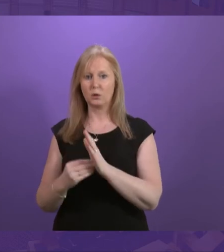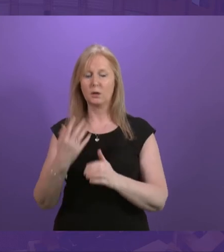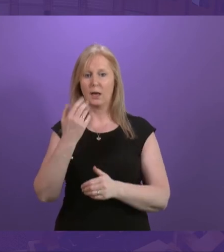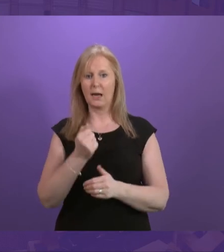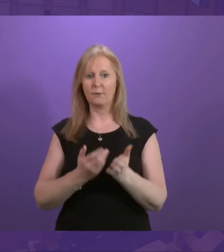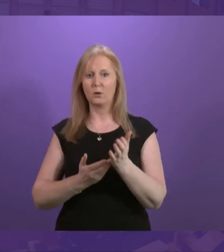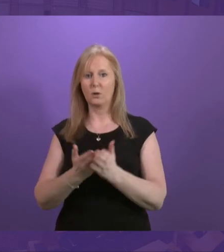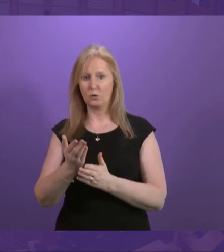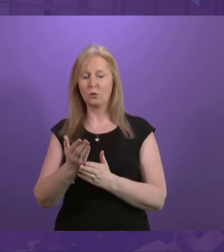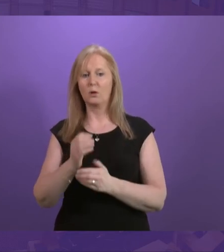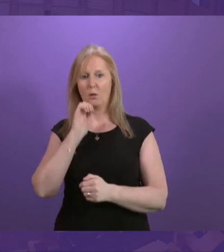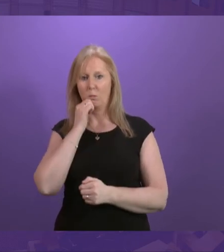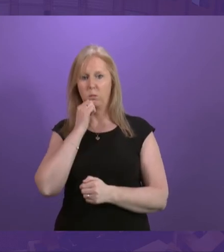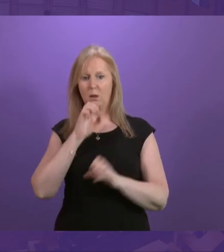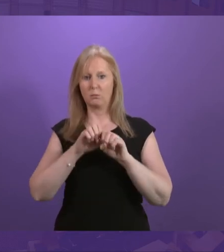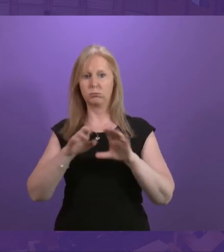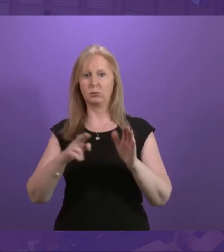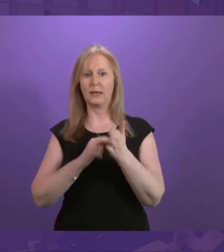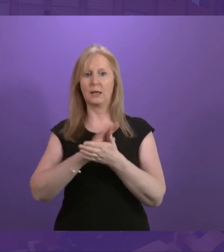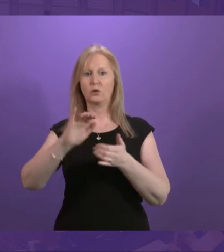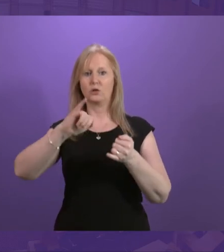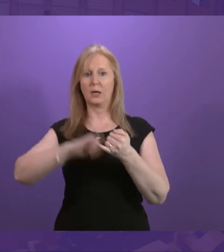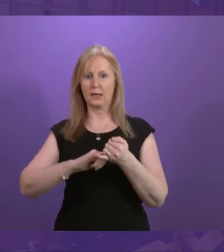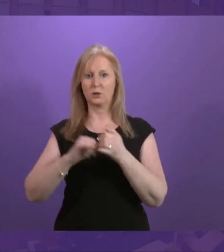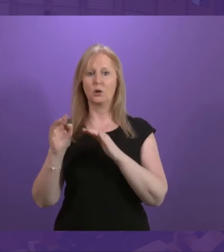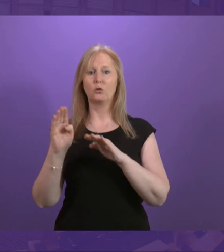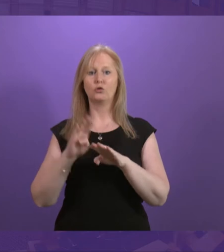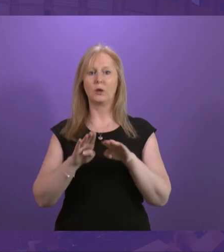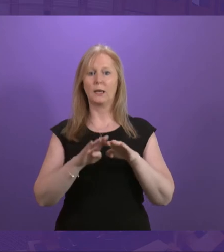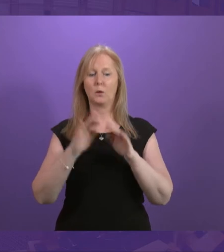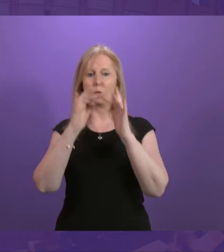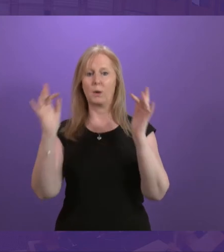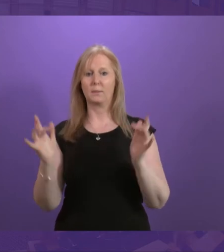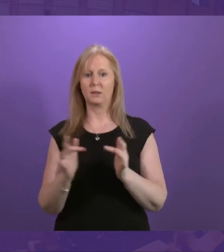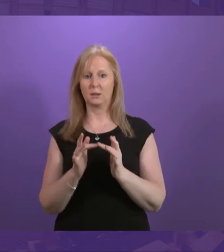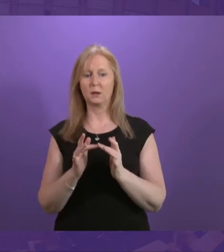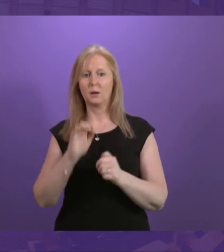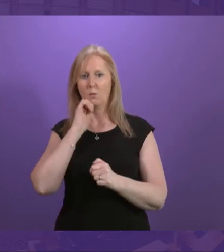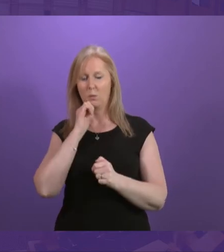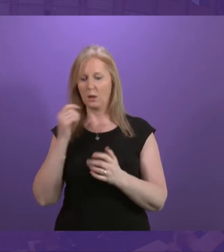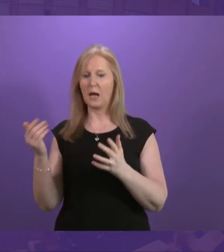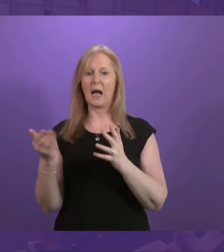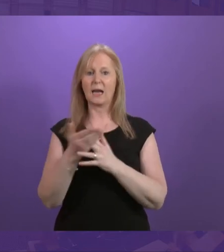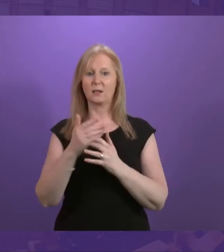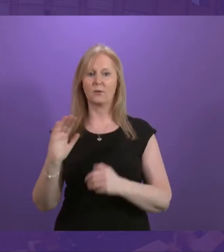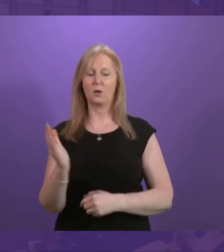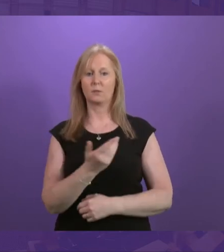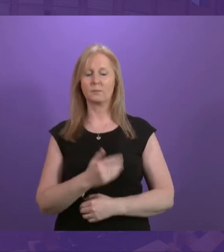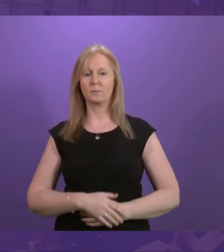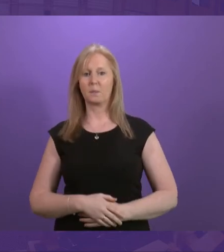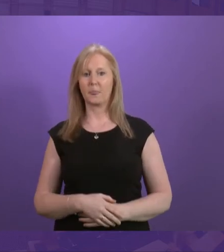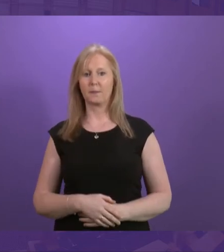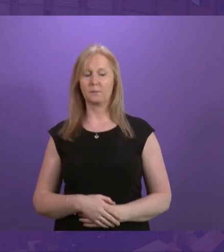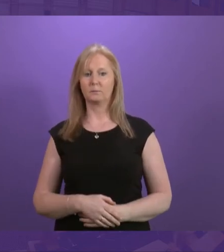will be available on the NHS training website TURAS and that will be available for all. and I'm grateful